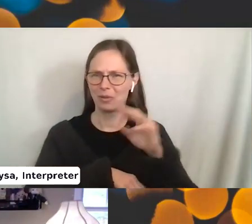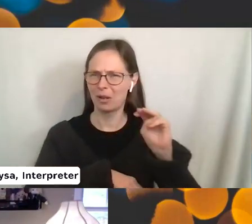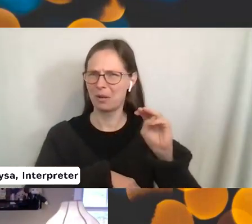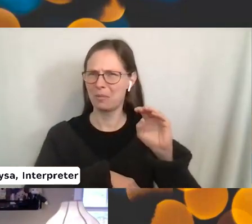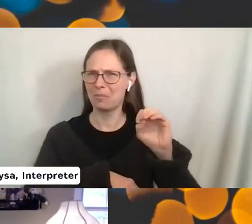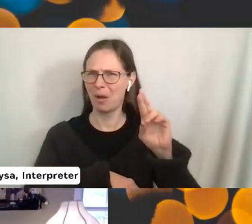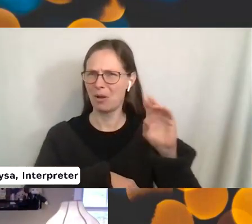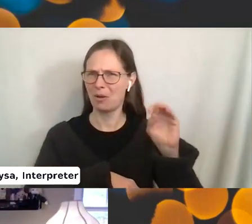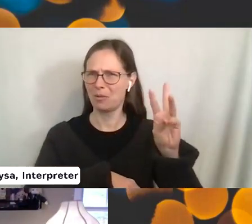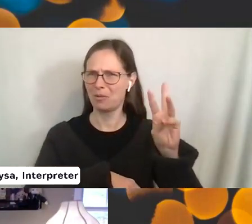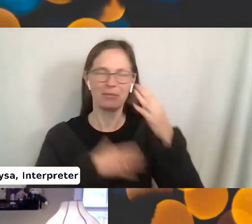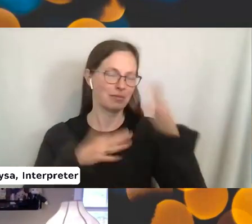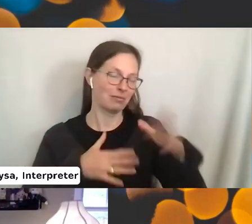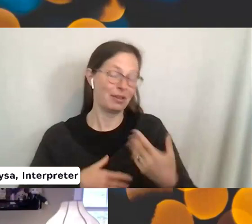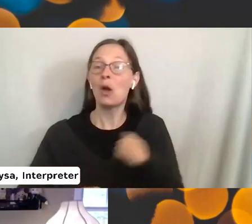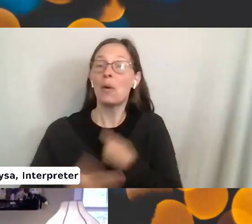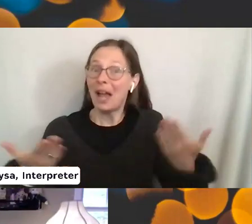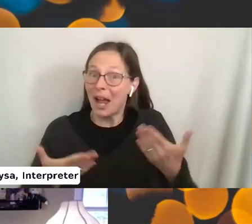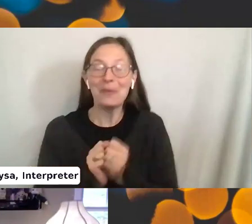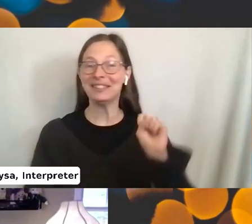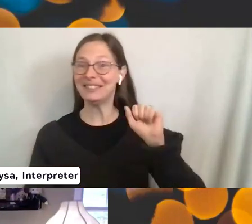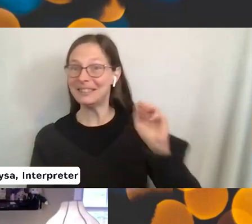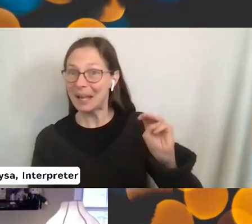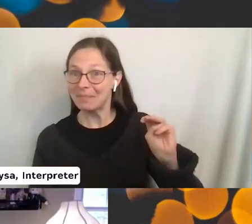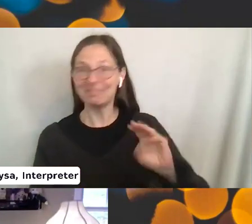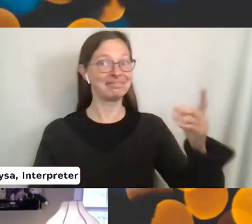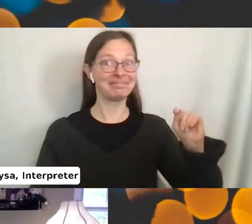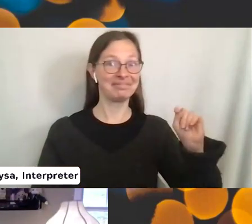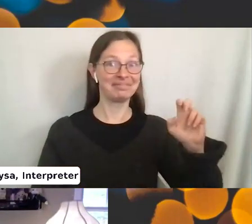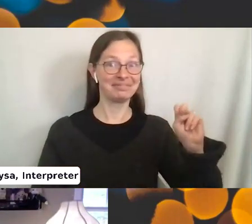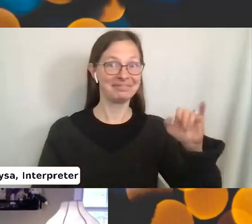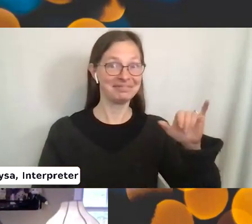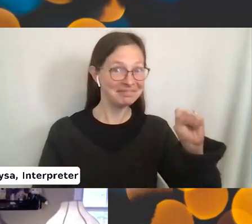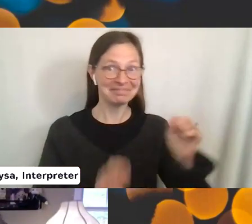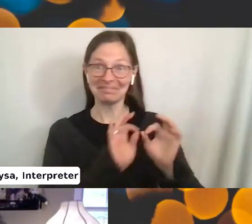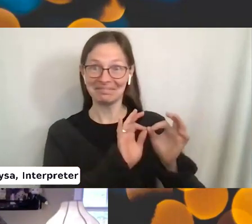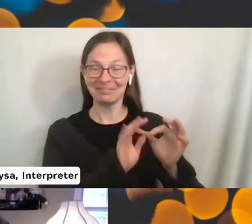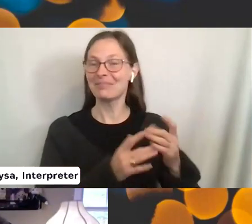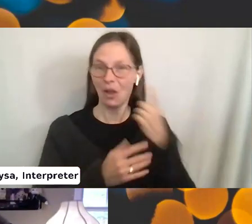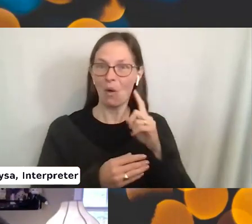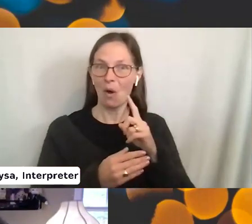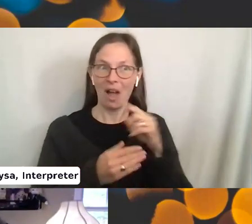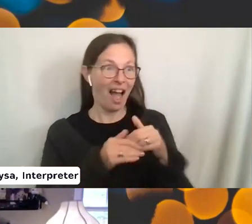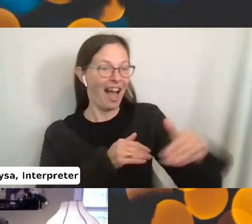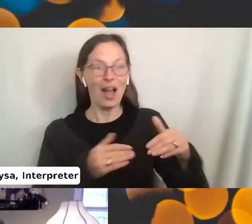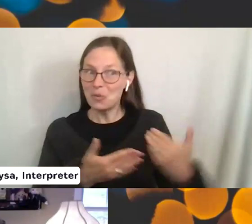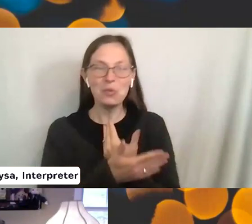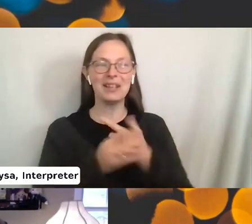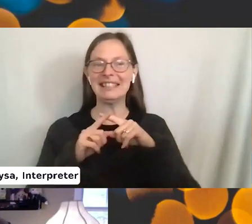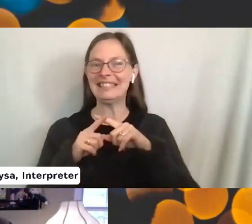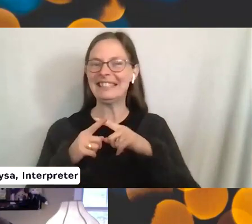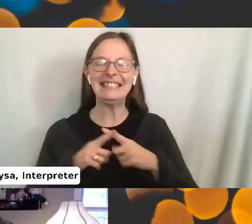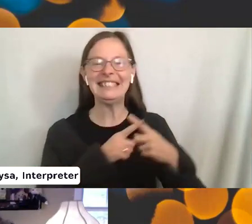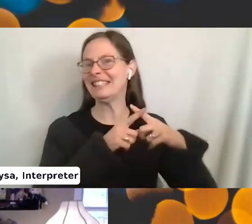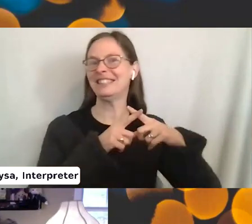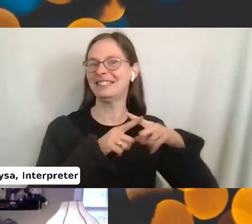We are here with Sam and Tanisha for yet another knitting stravaganza, knitting-tacular.